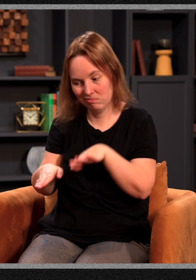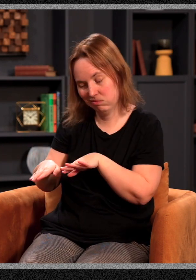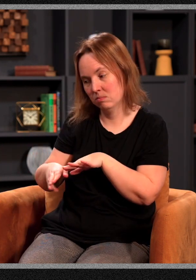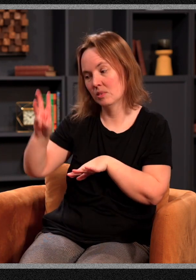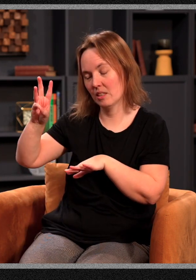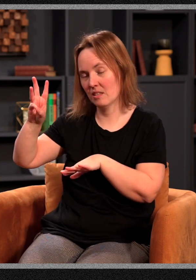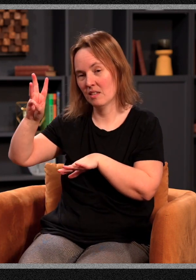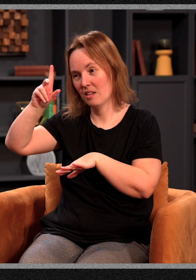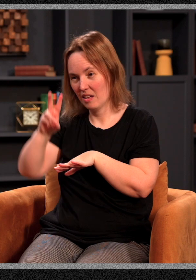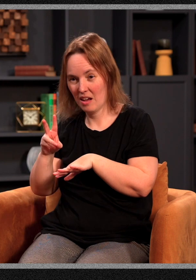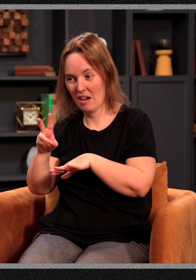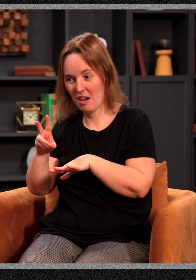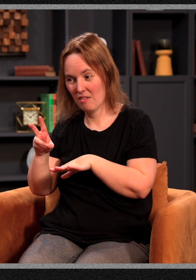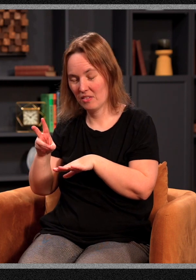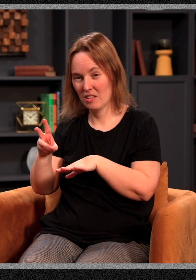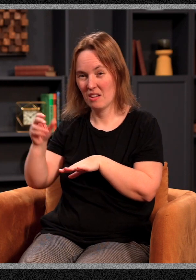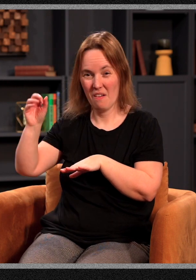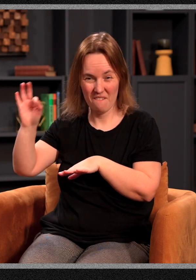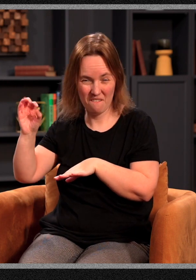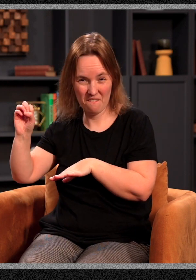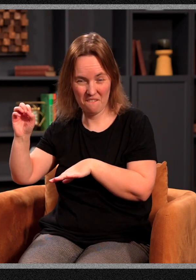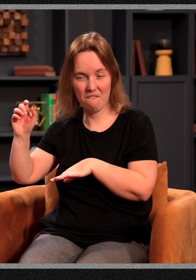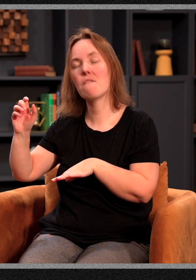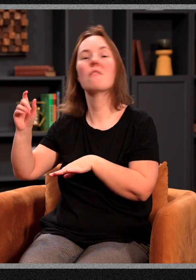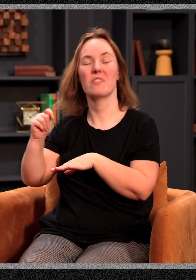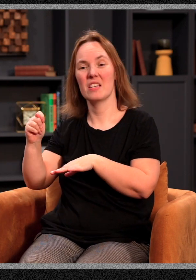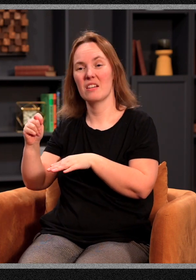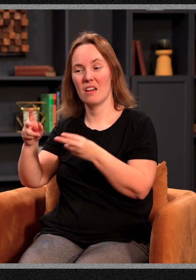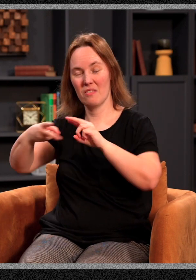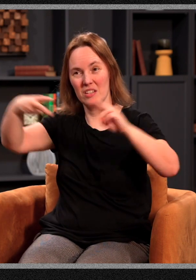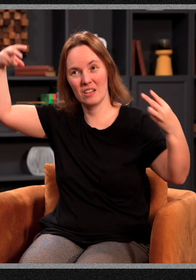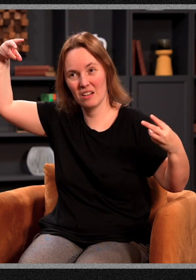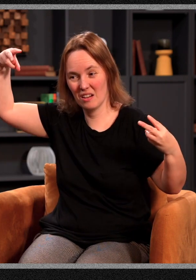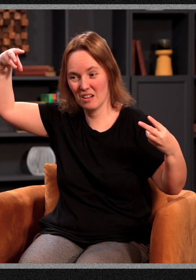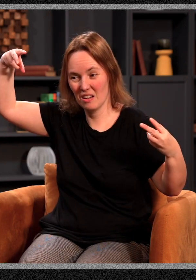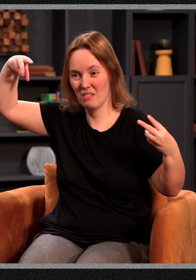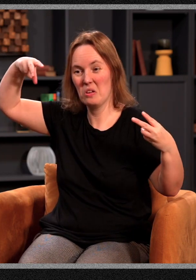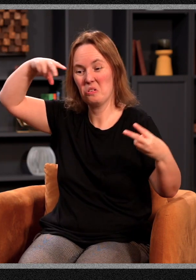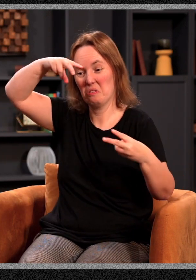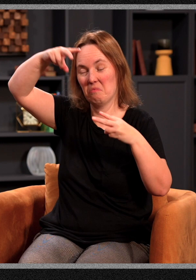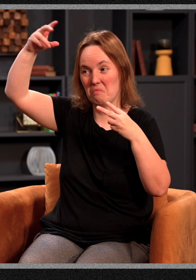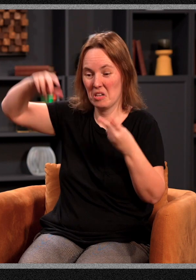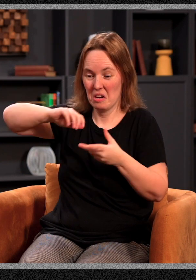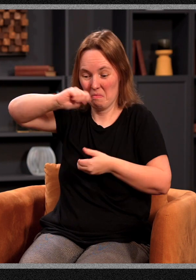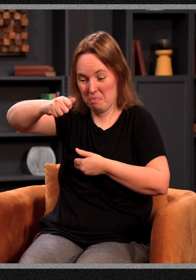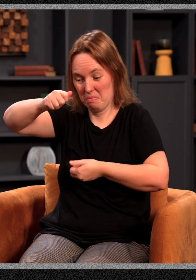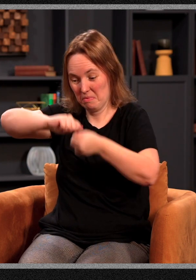and a half feet of DNA. If you take the chromosome and you just were able to untangle it, it would be